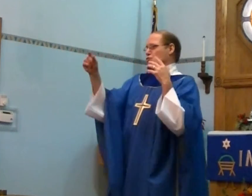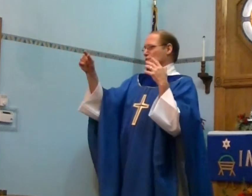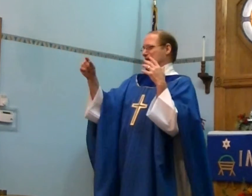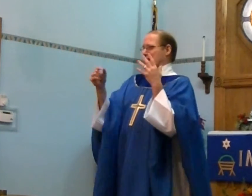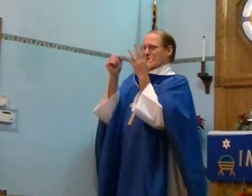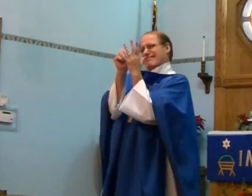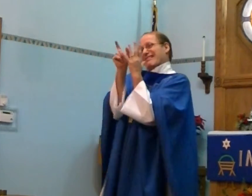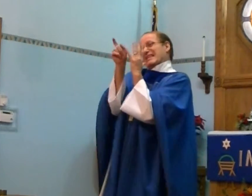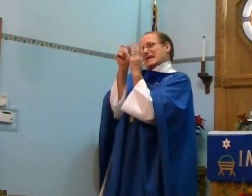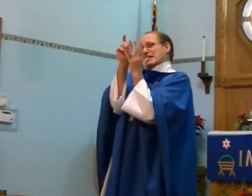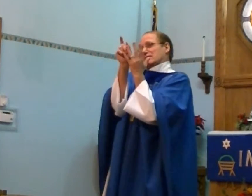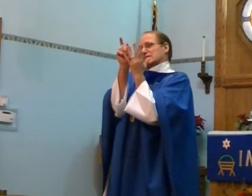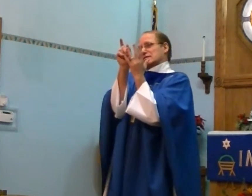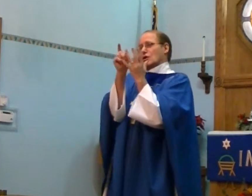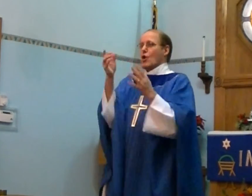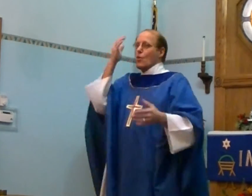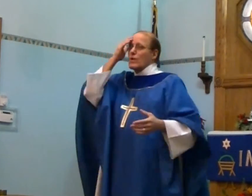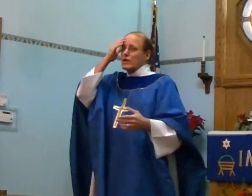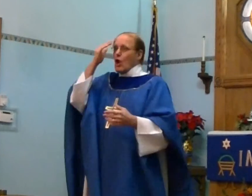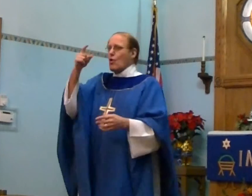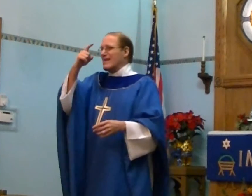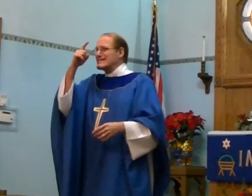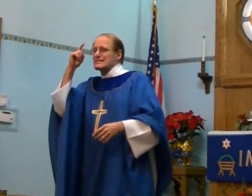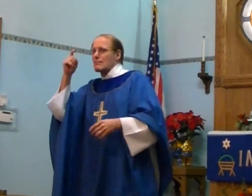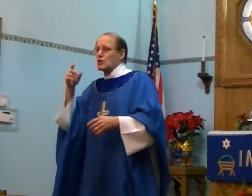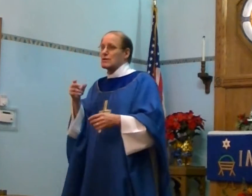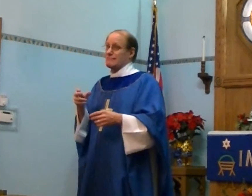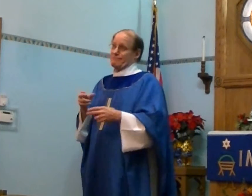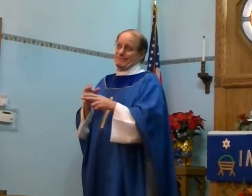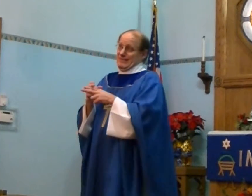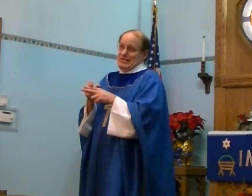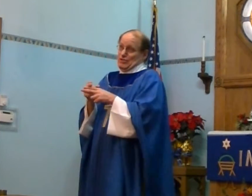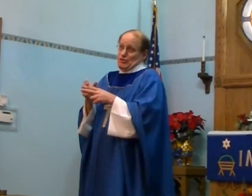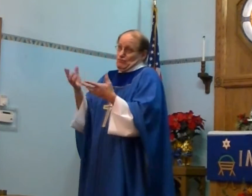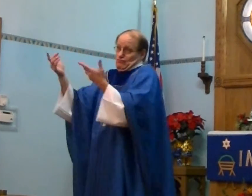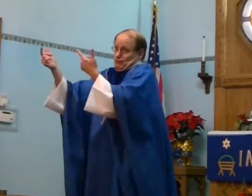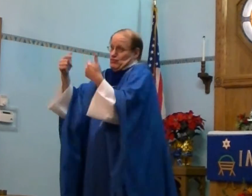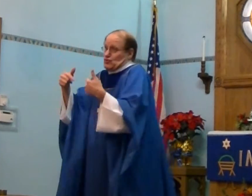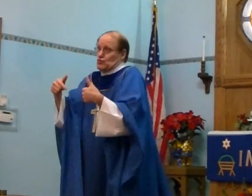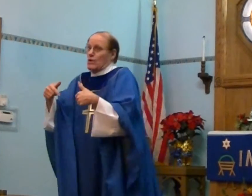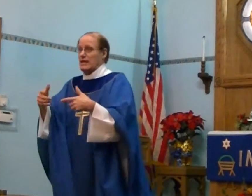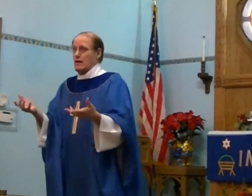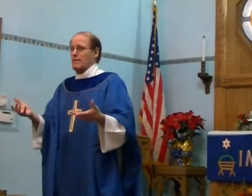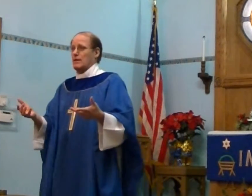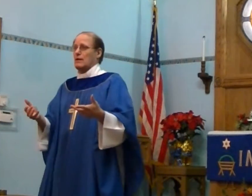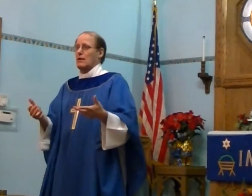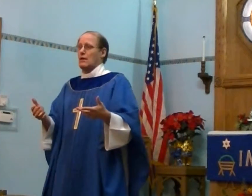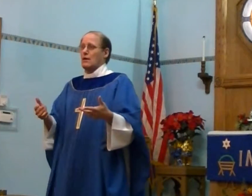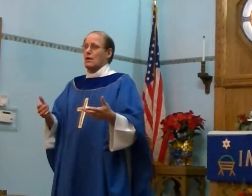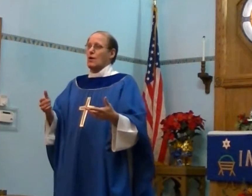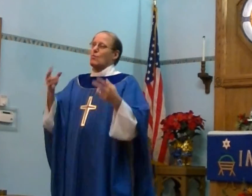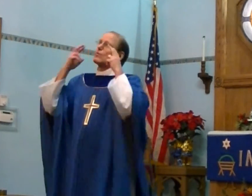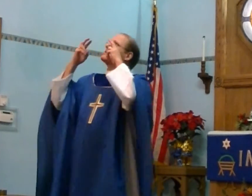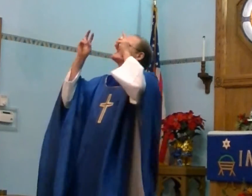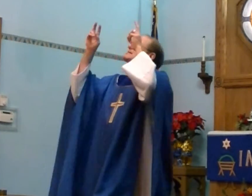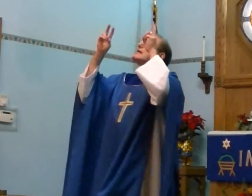green the leaves we know that summer is shortly coming when we see